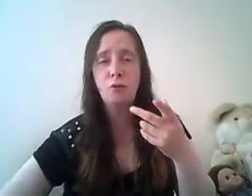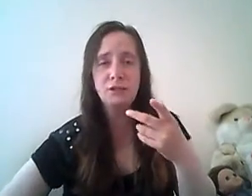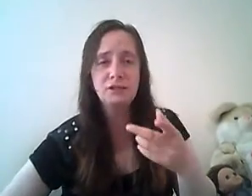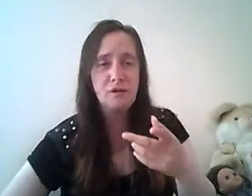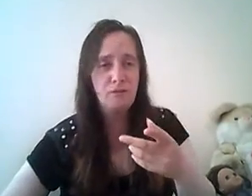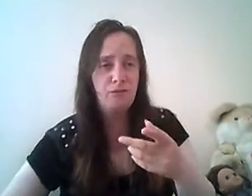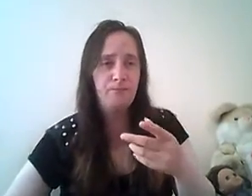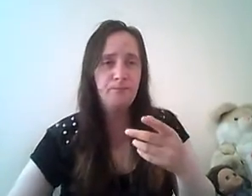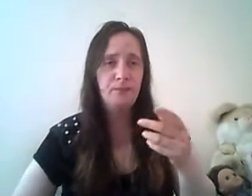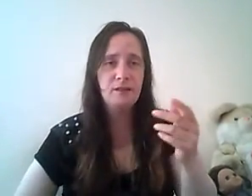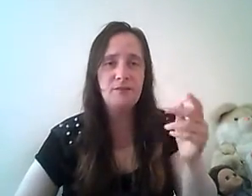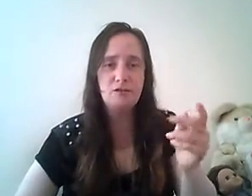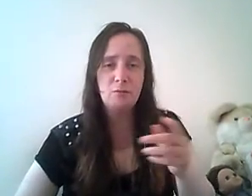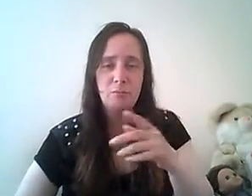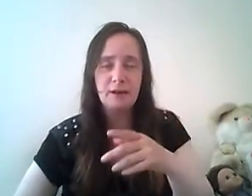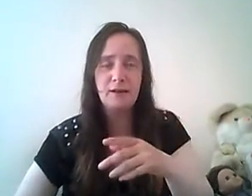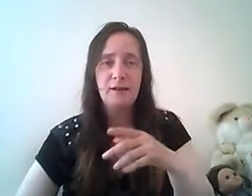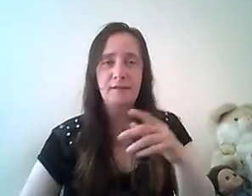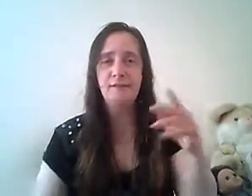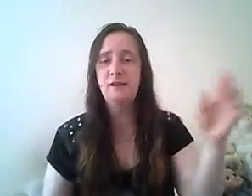what's this they just come back and dina